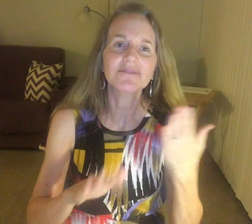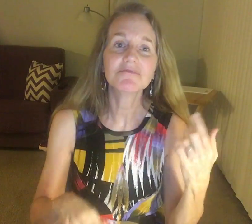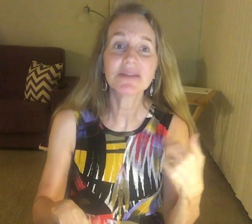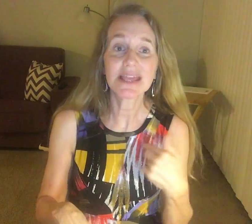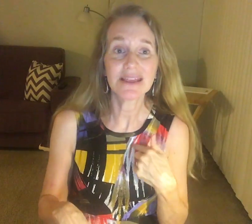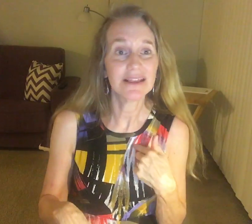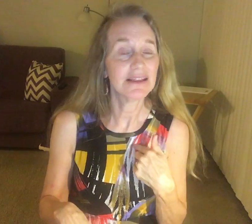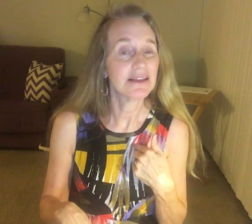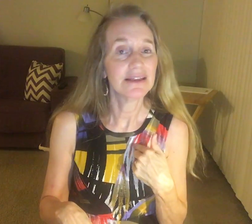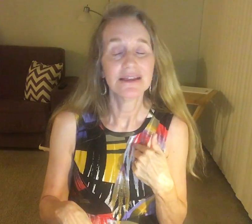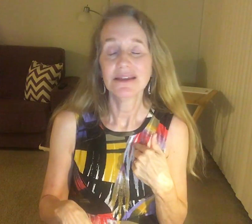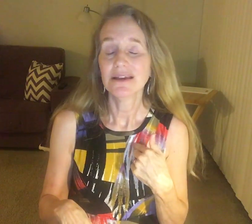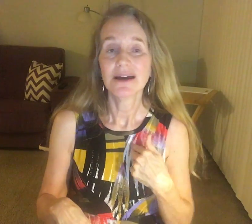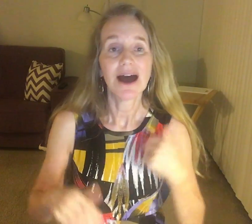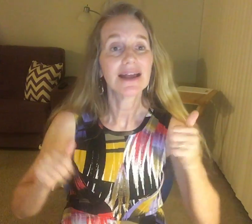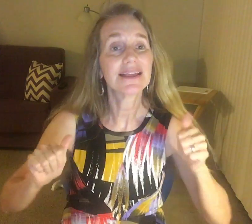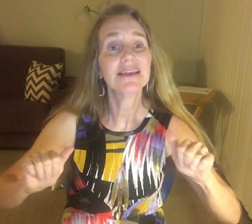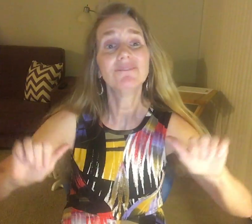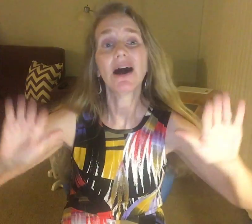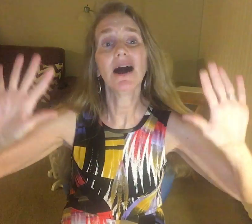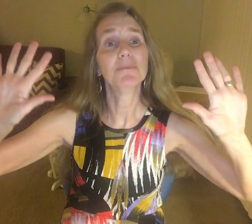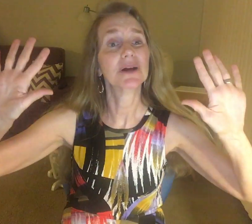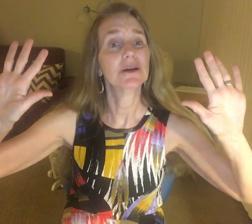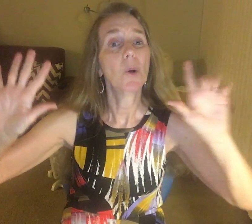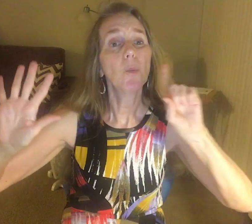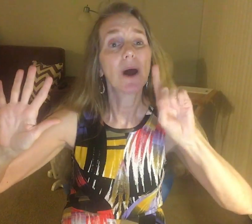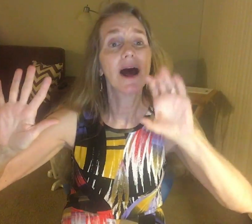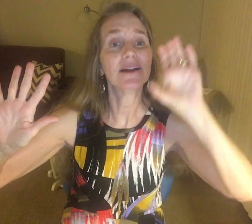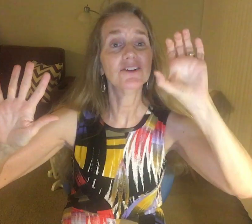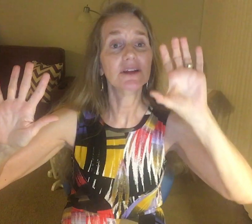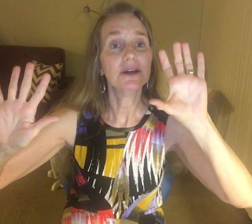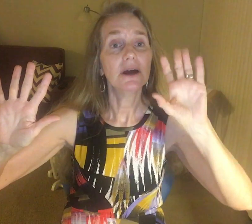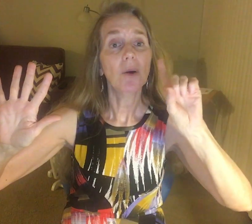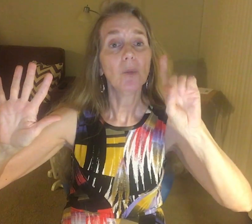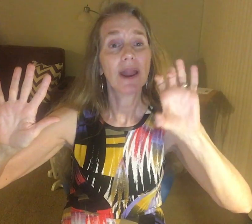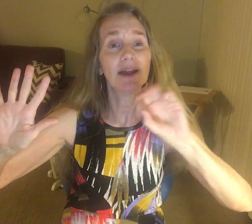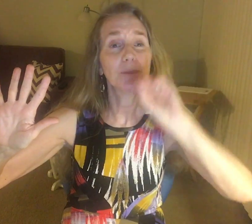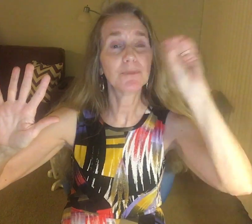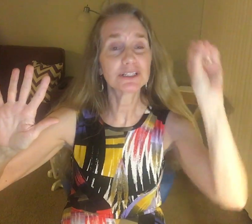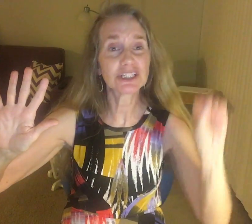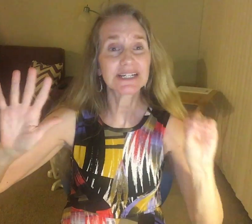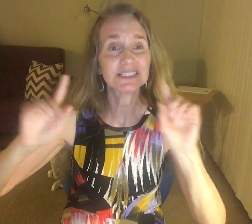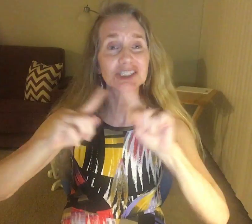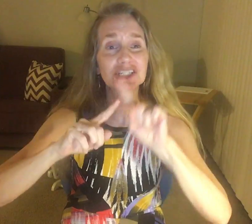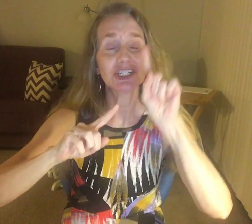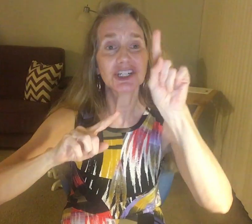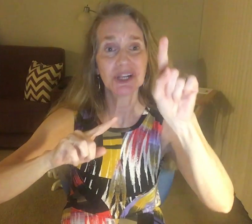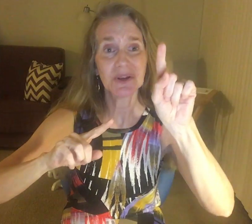me. I gave up one hundred percent to you.